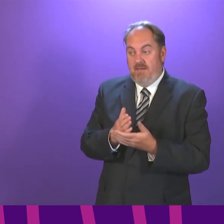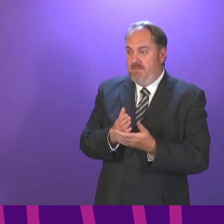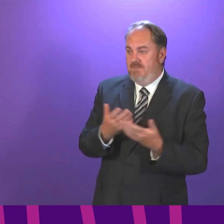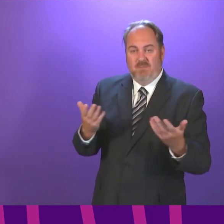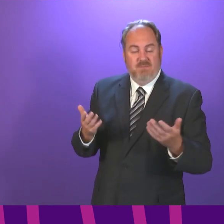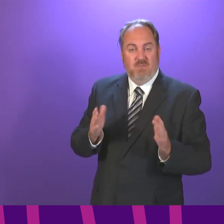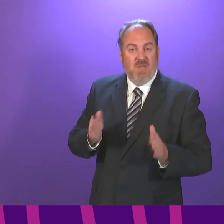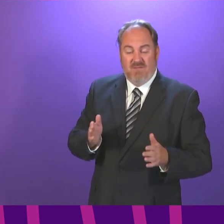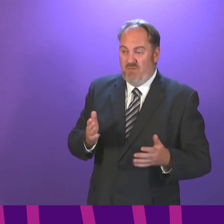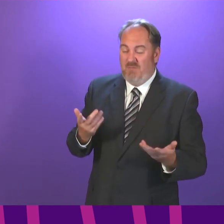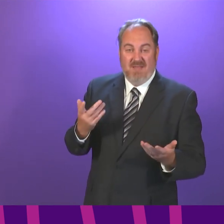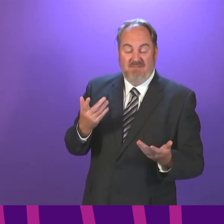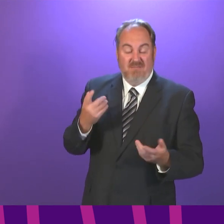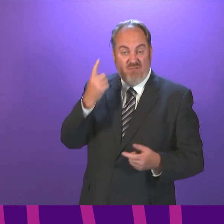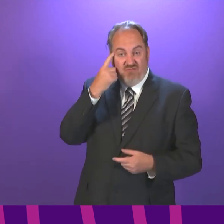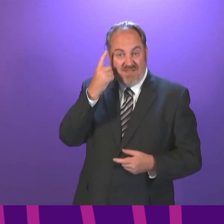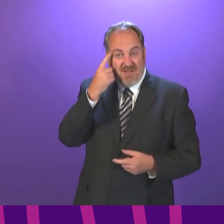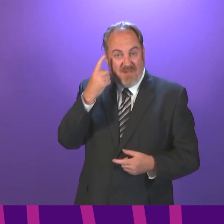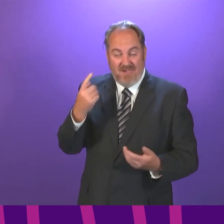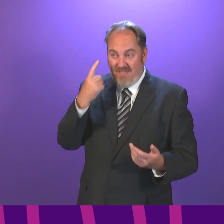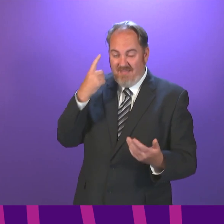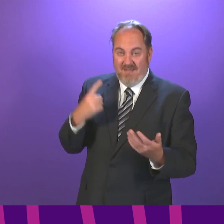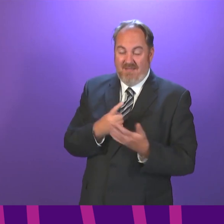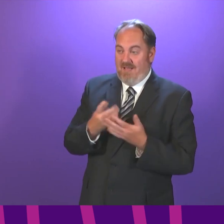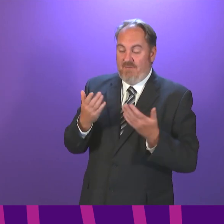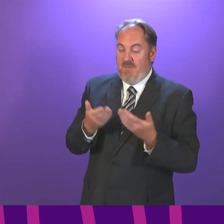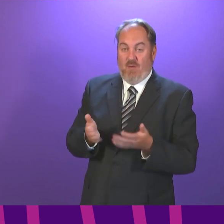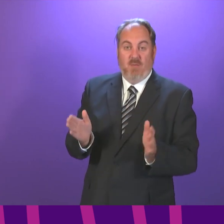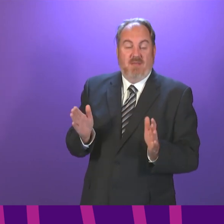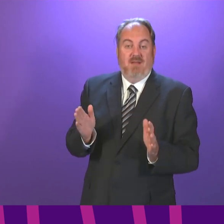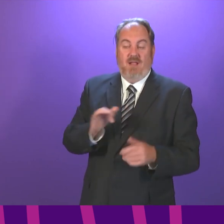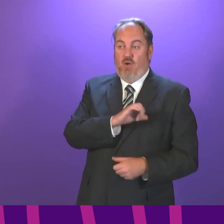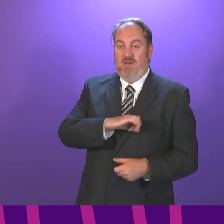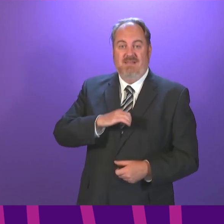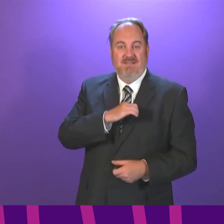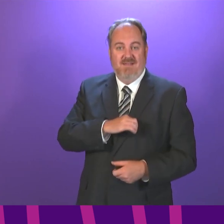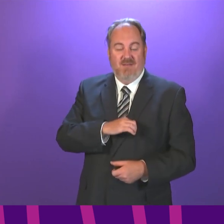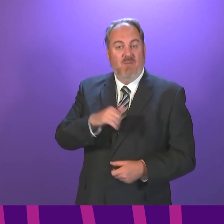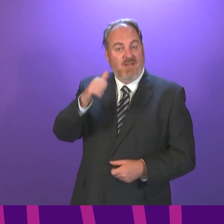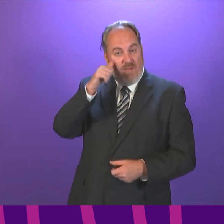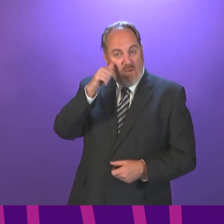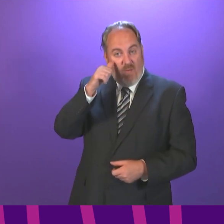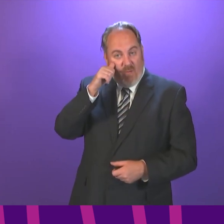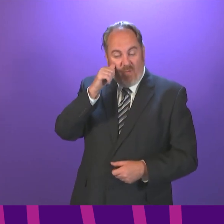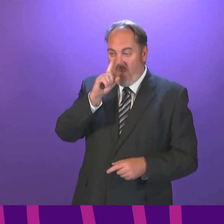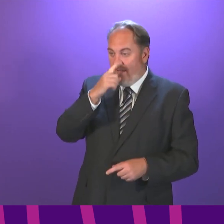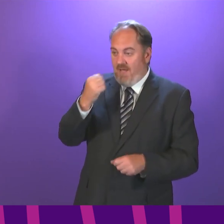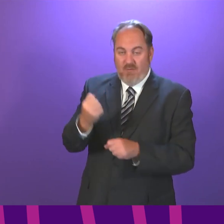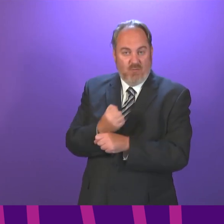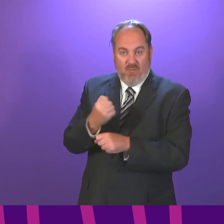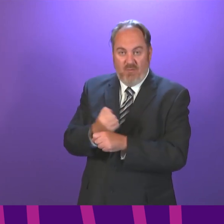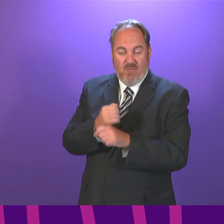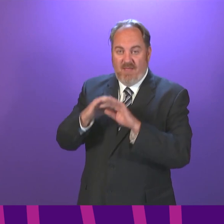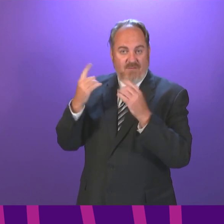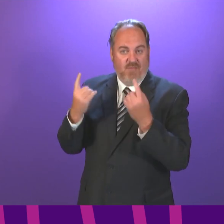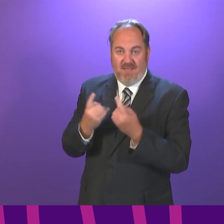to, as we have to be realistic and frank about all of these things, have to recognise the limitations as well as celebrate the enormous